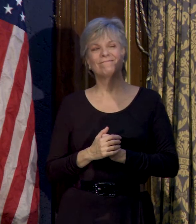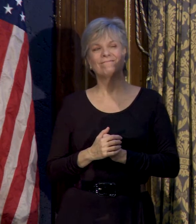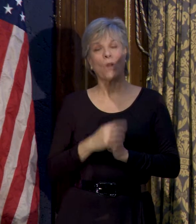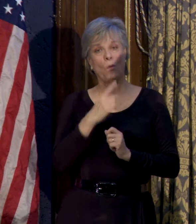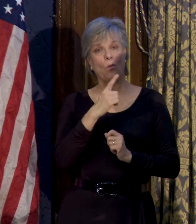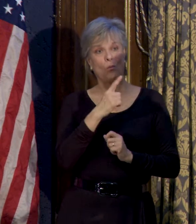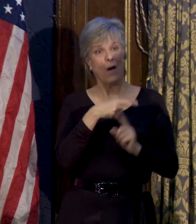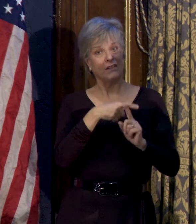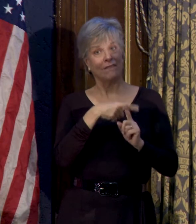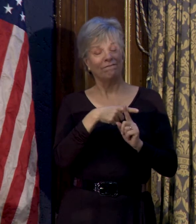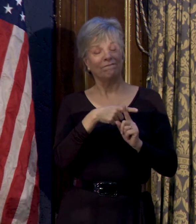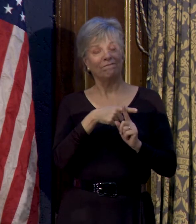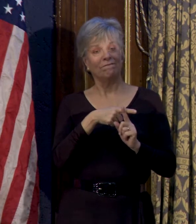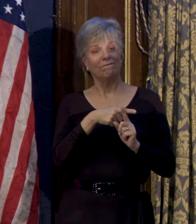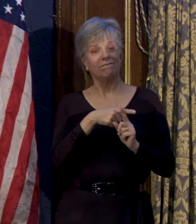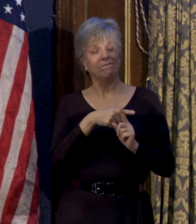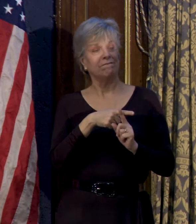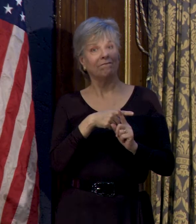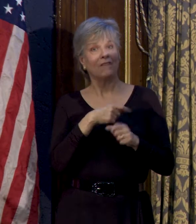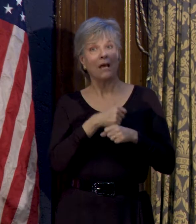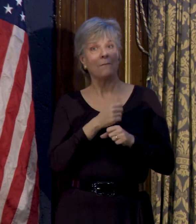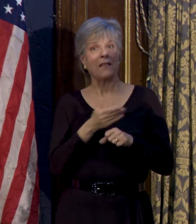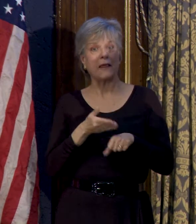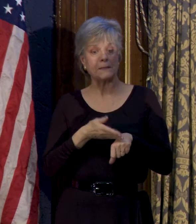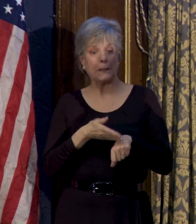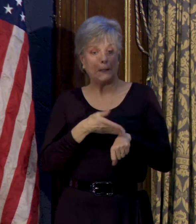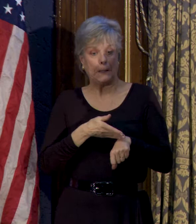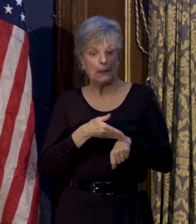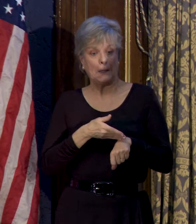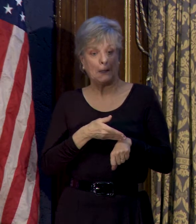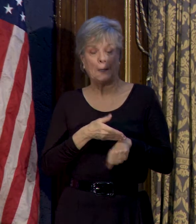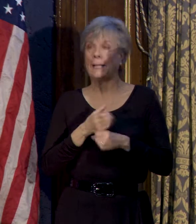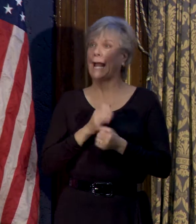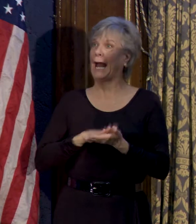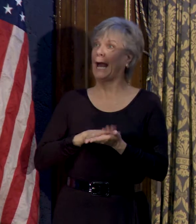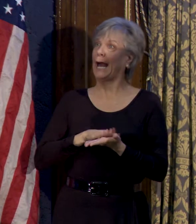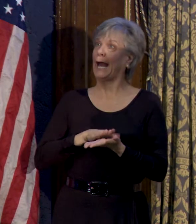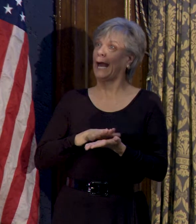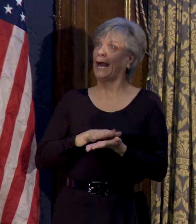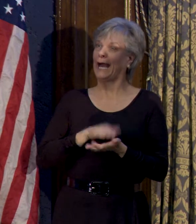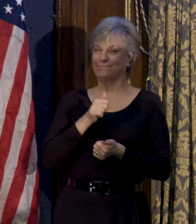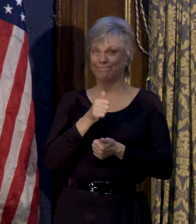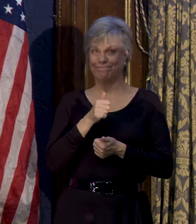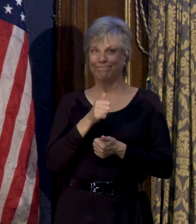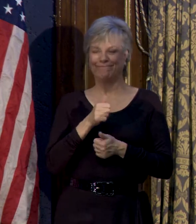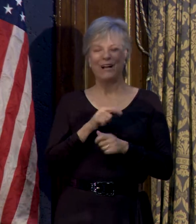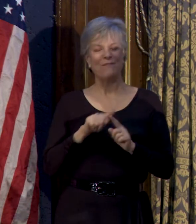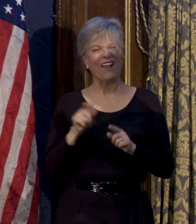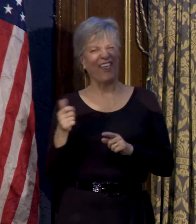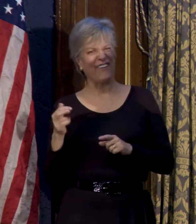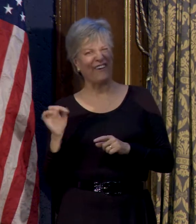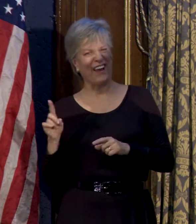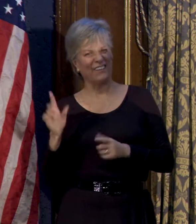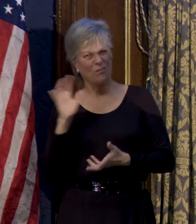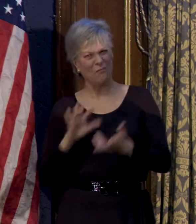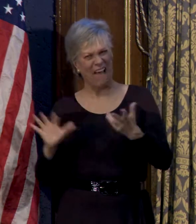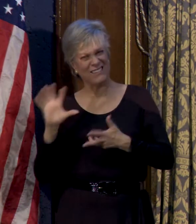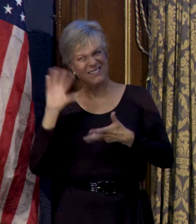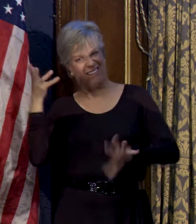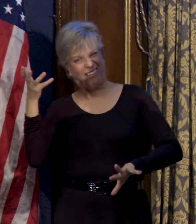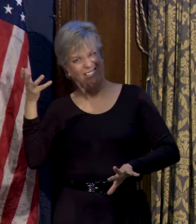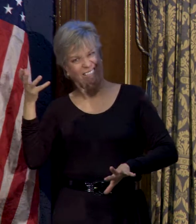On one hand, if you could just make things a little better, you'd get a lot of credit. But on the other hand, they were kind of a mess, so